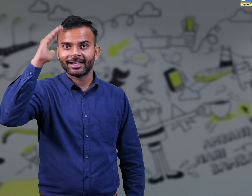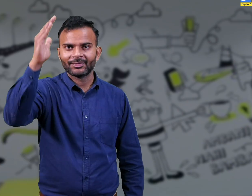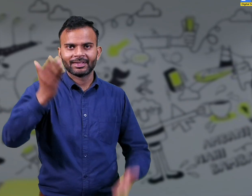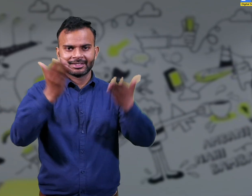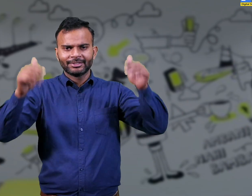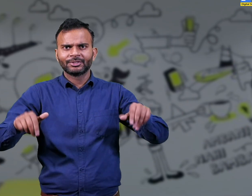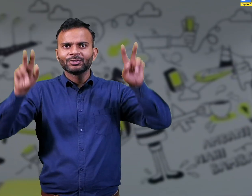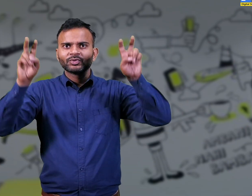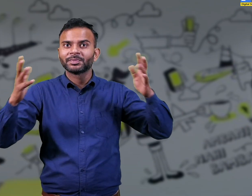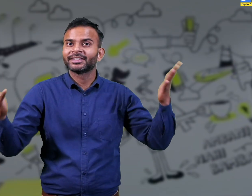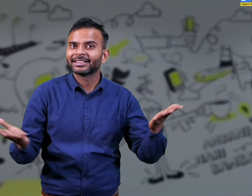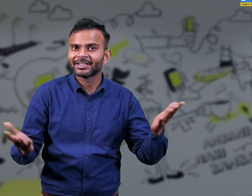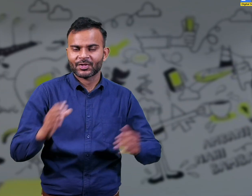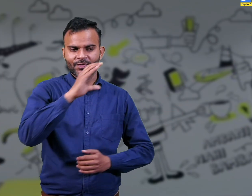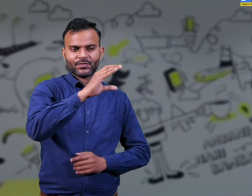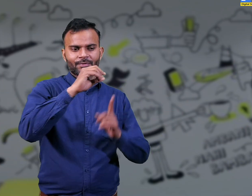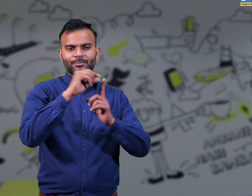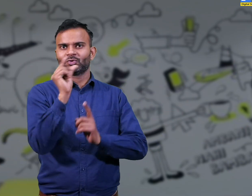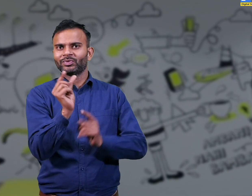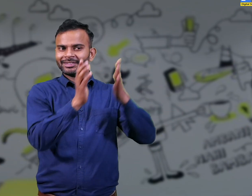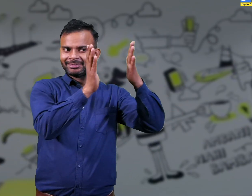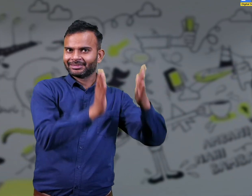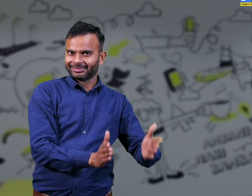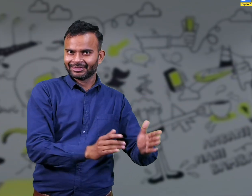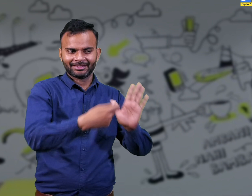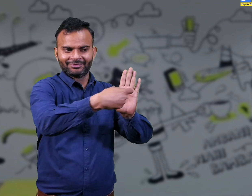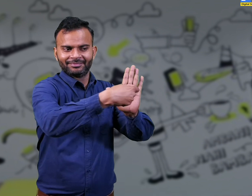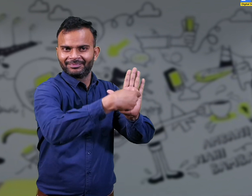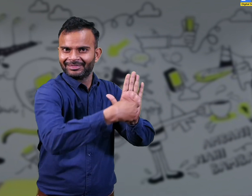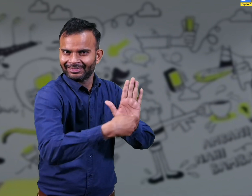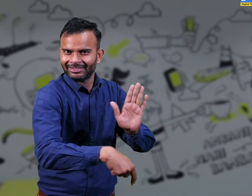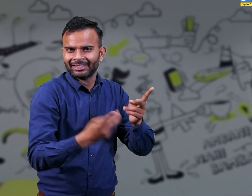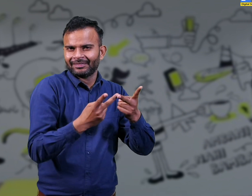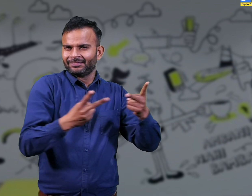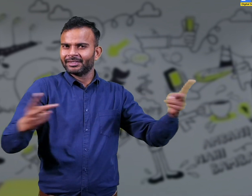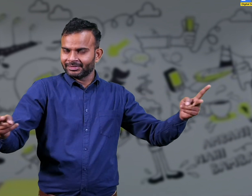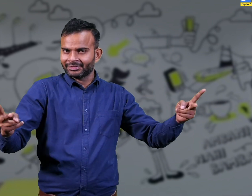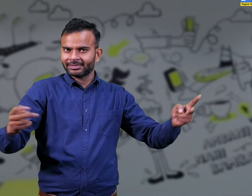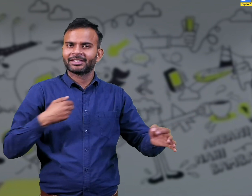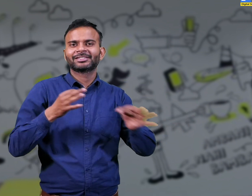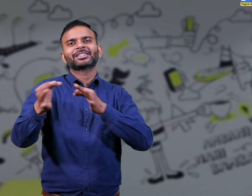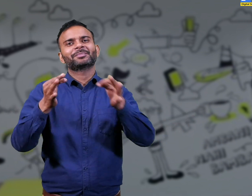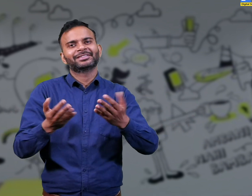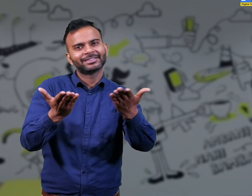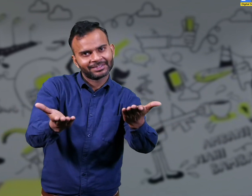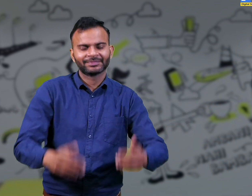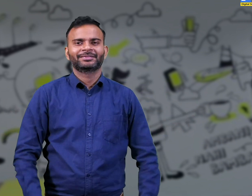Hello, the topic for today is the different ports in a CPU. Let me explain.